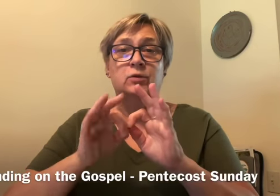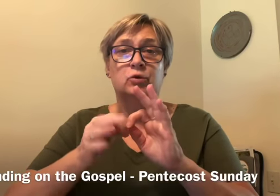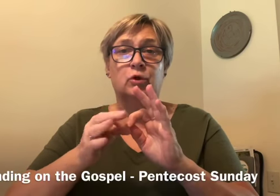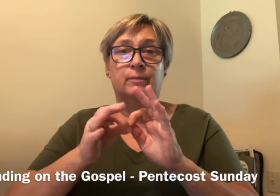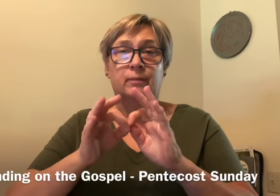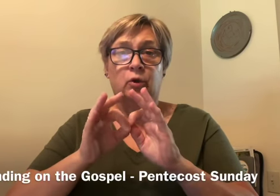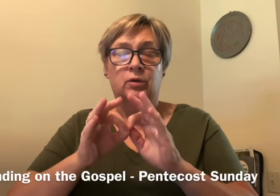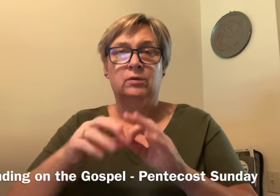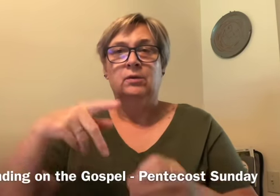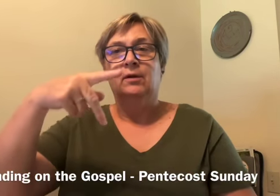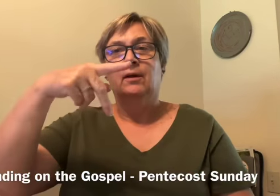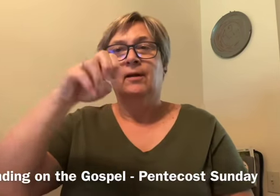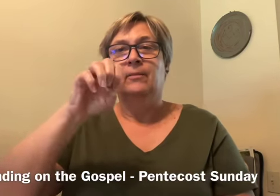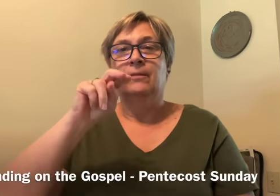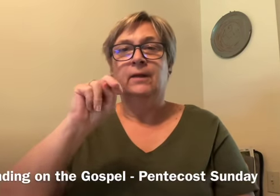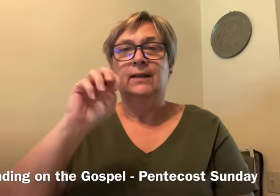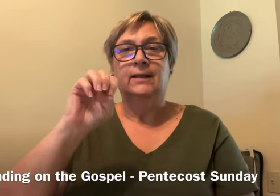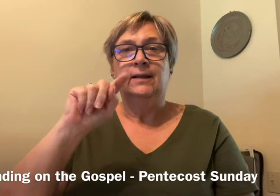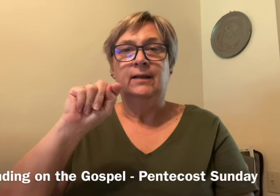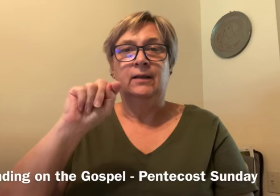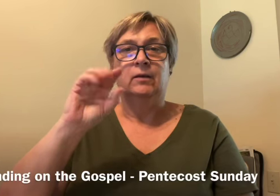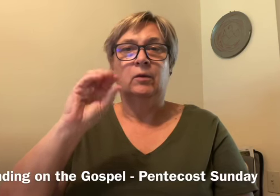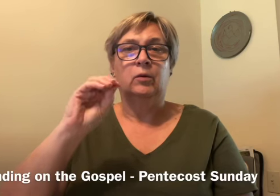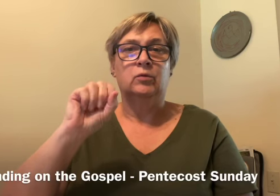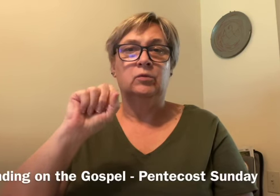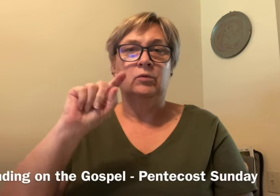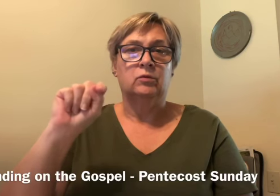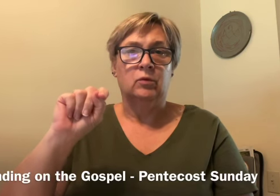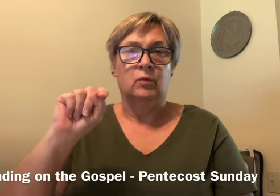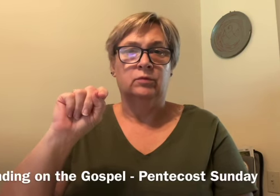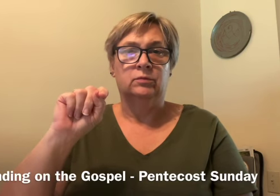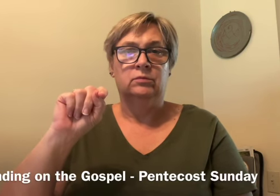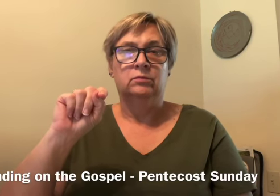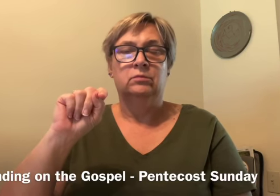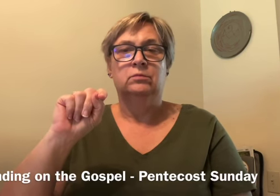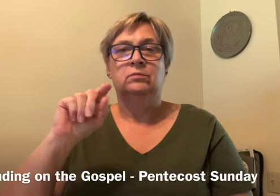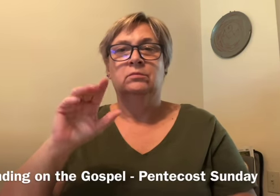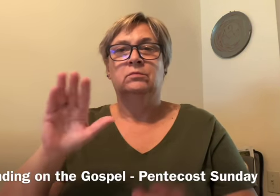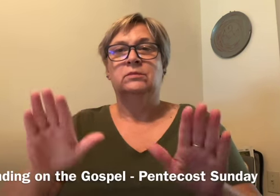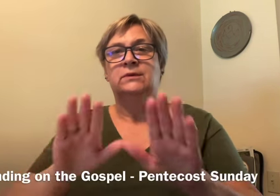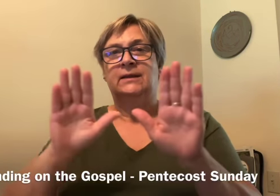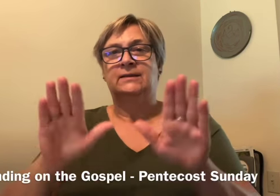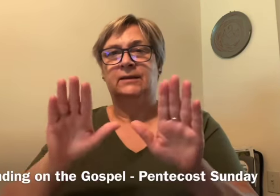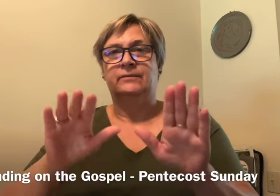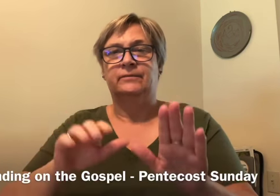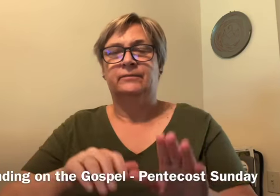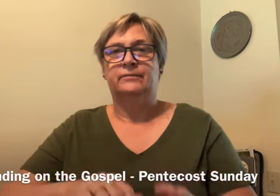this resource is for our liturgical interpreters this is for the feast of Pentecost Sunday